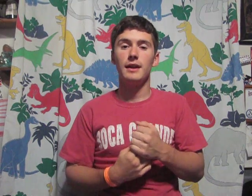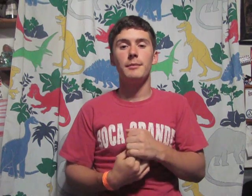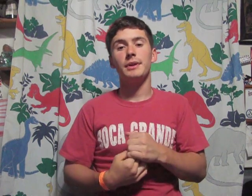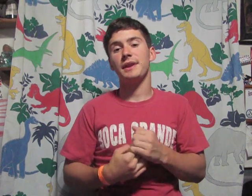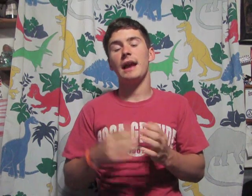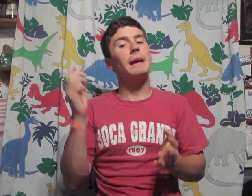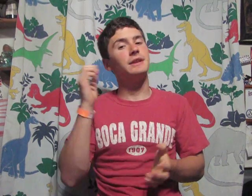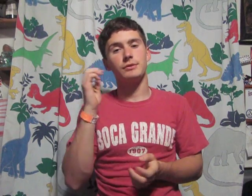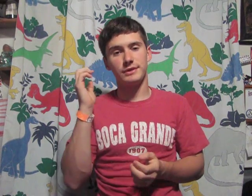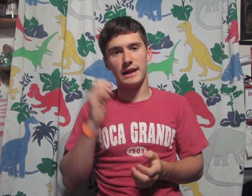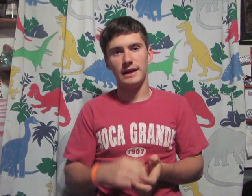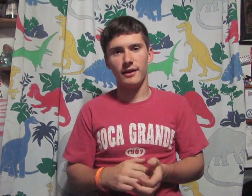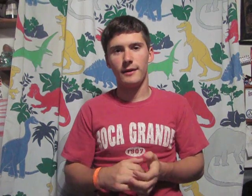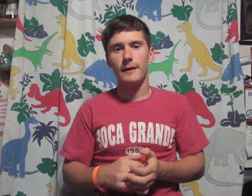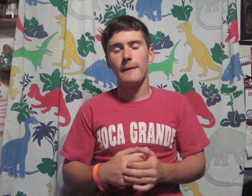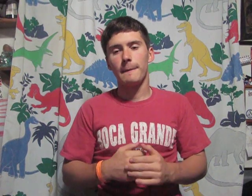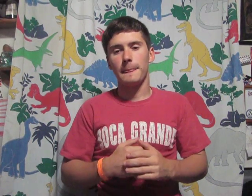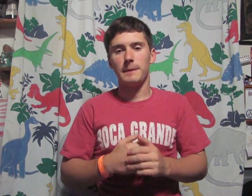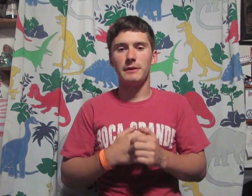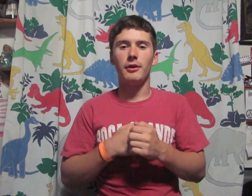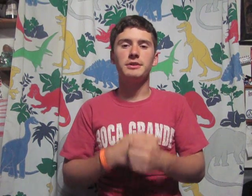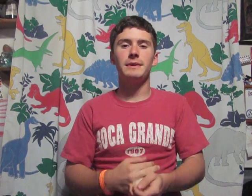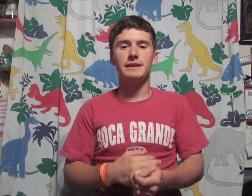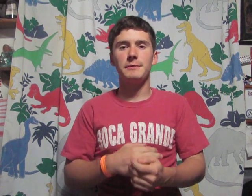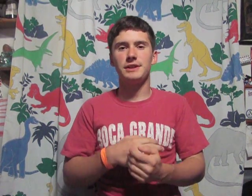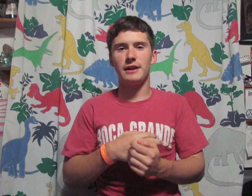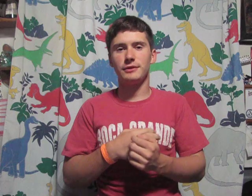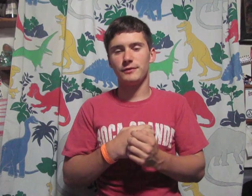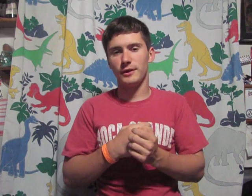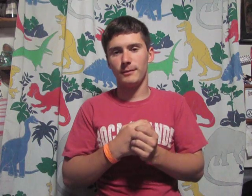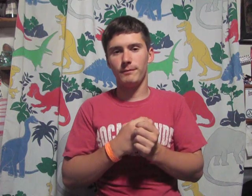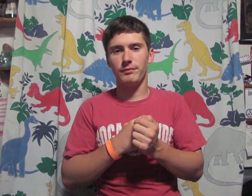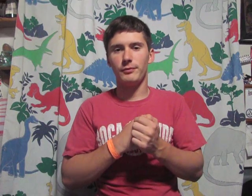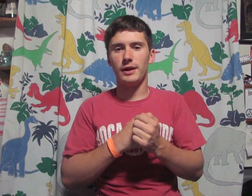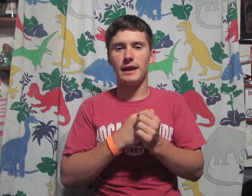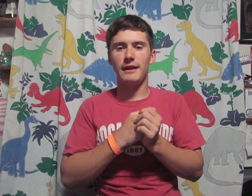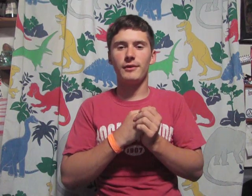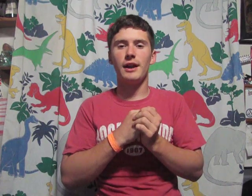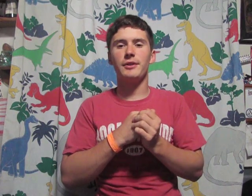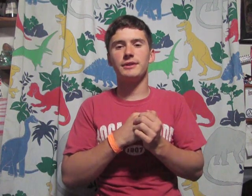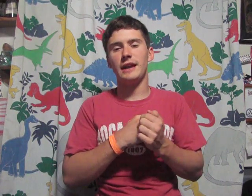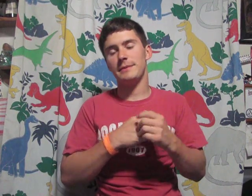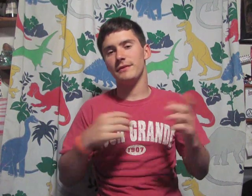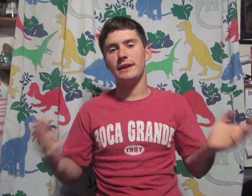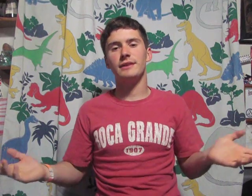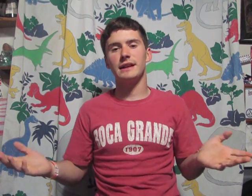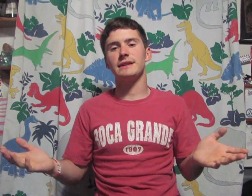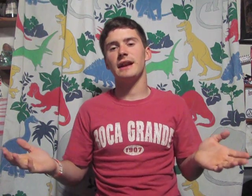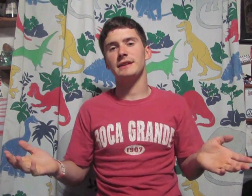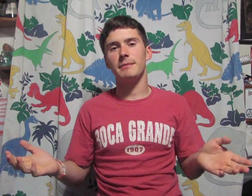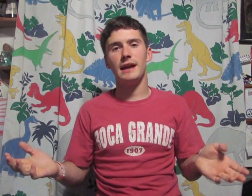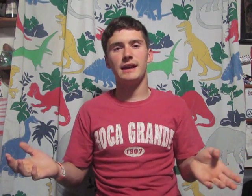but the animations will stay here. There will also be separate channels for whatever other types of videos I decide to make